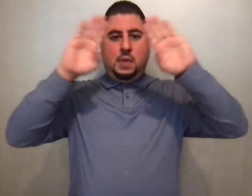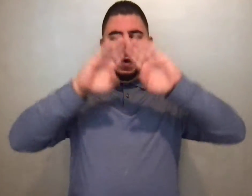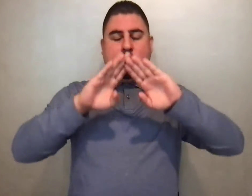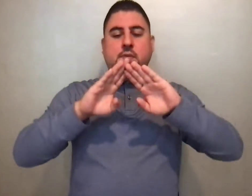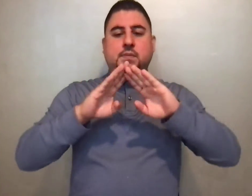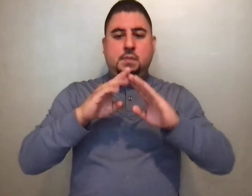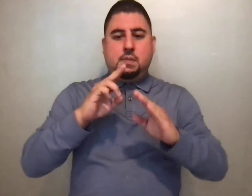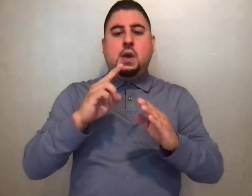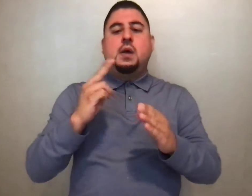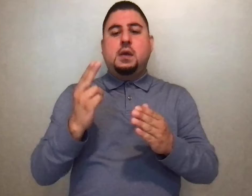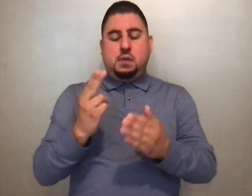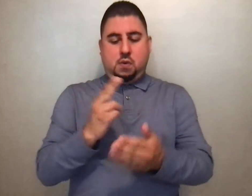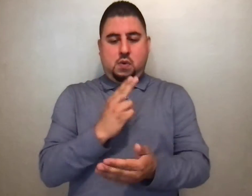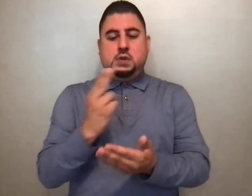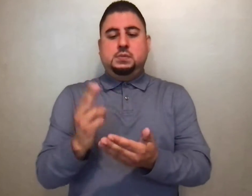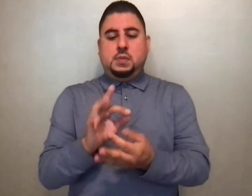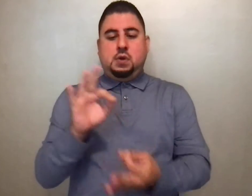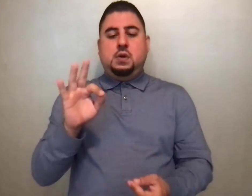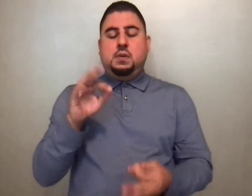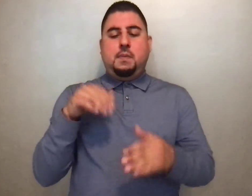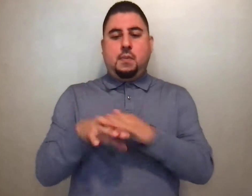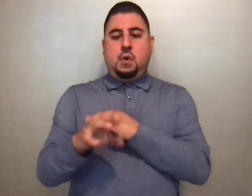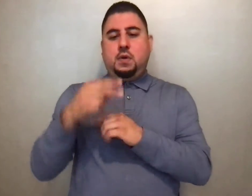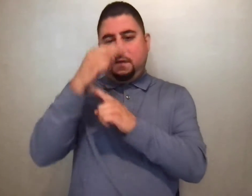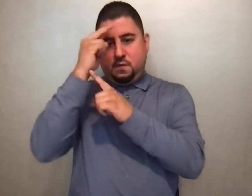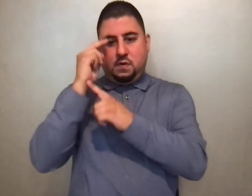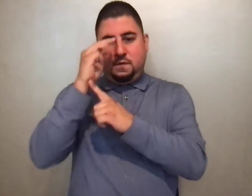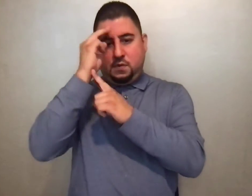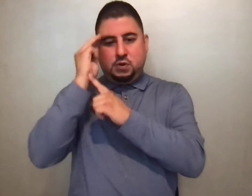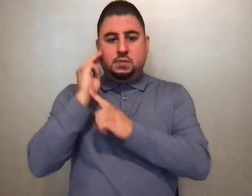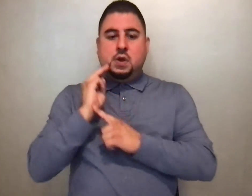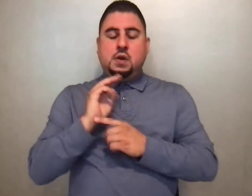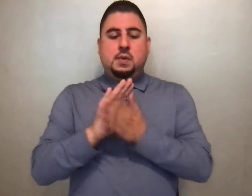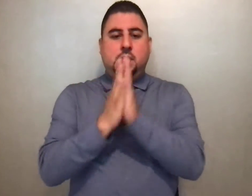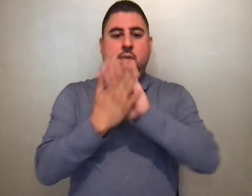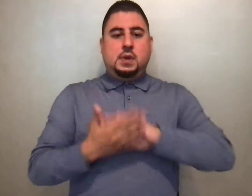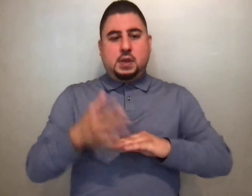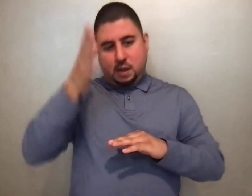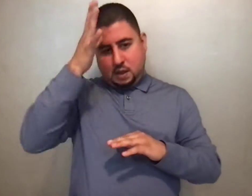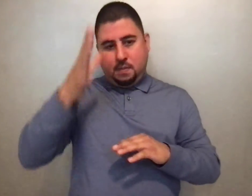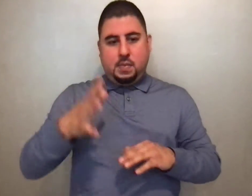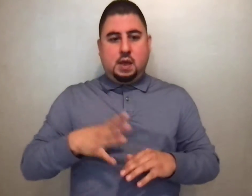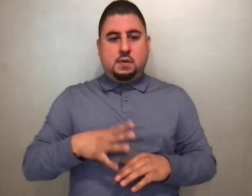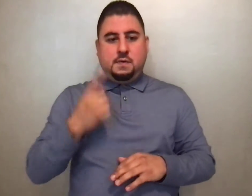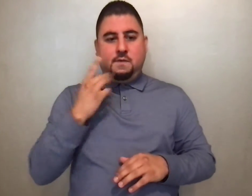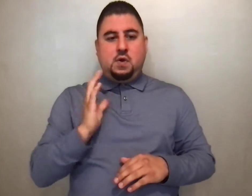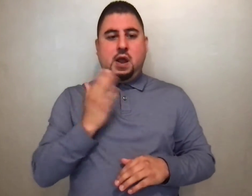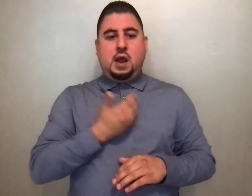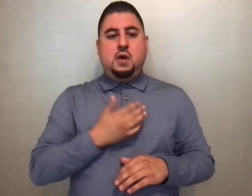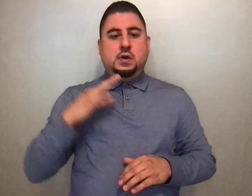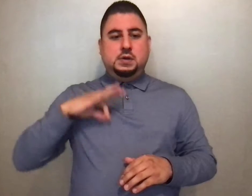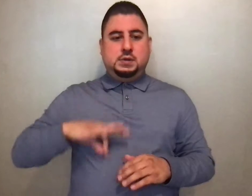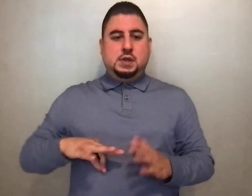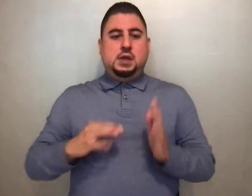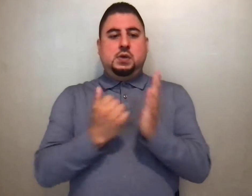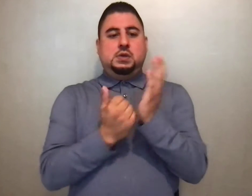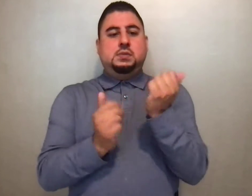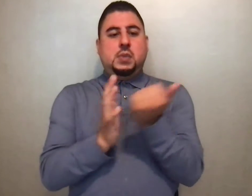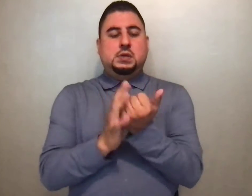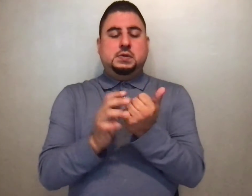heaven and by the Holy Spirit was incarnate of the Virgin Mary and became man. For our sake he was crucified